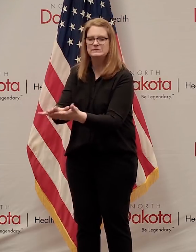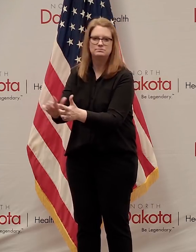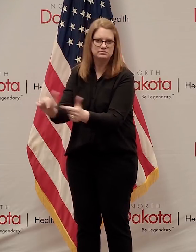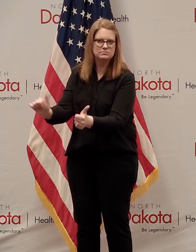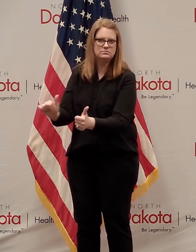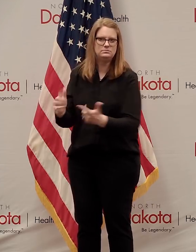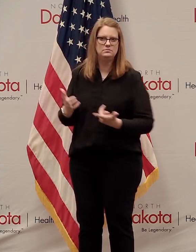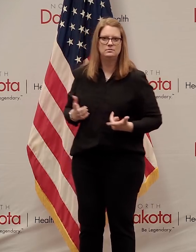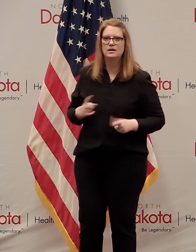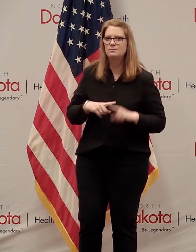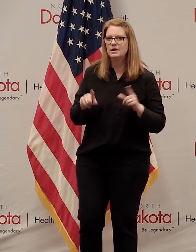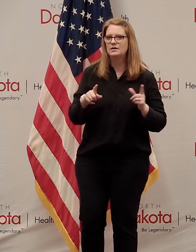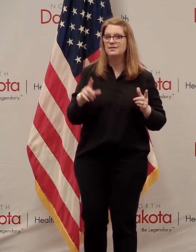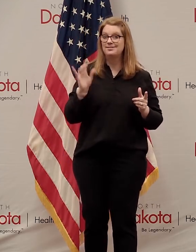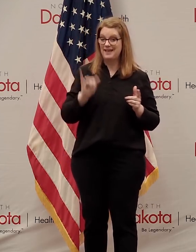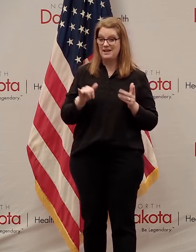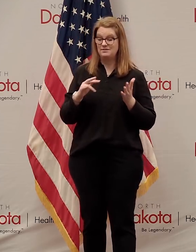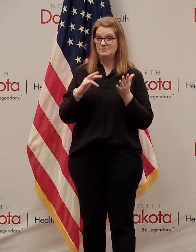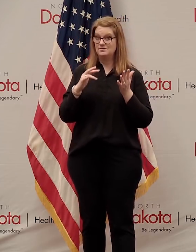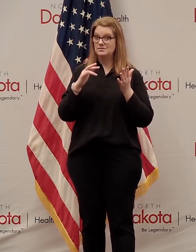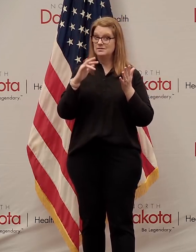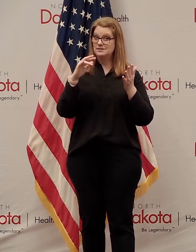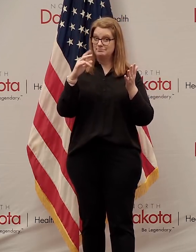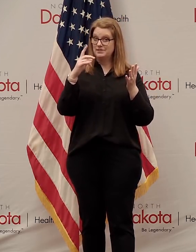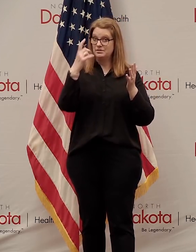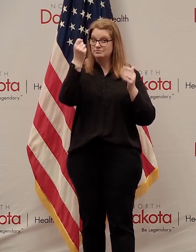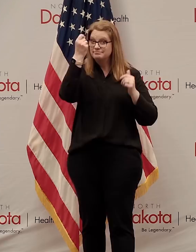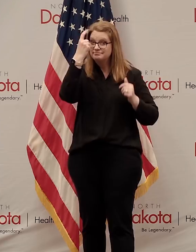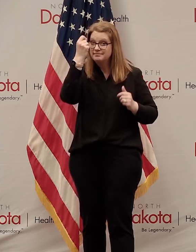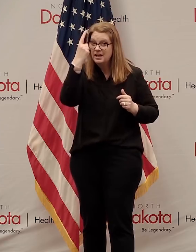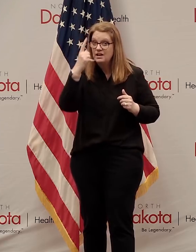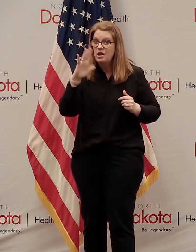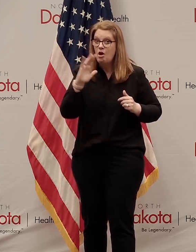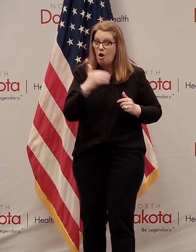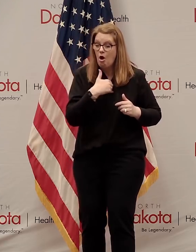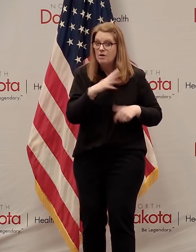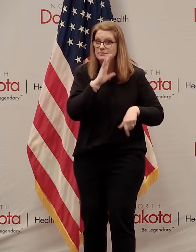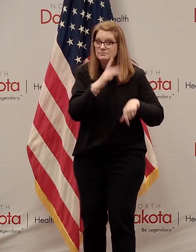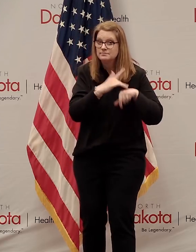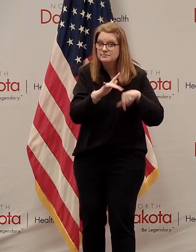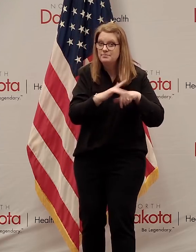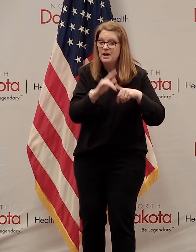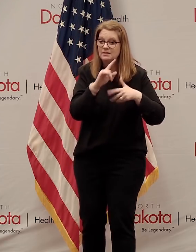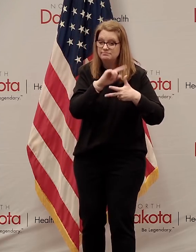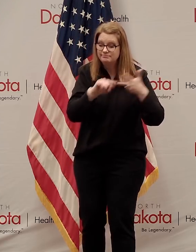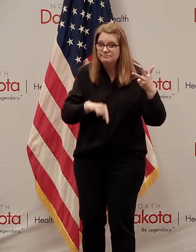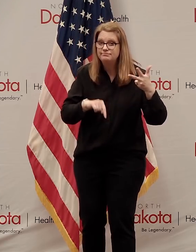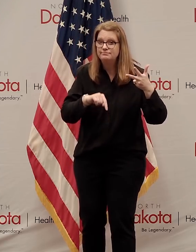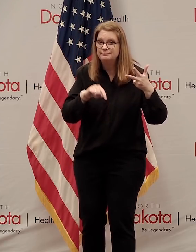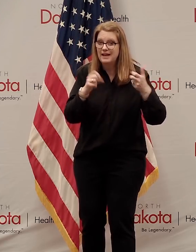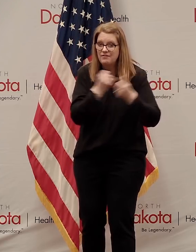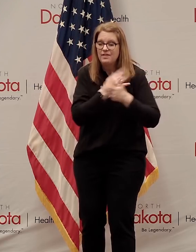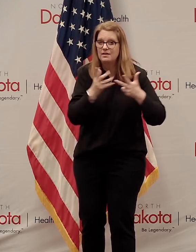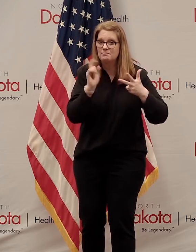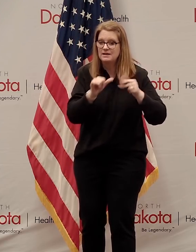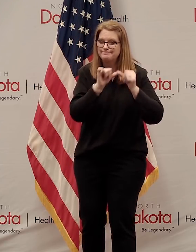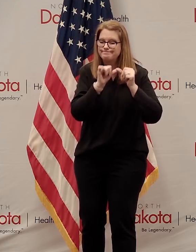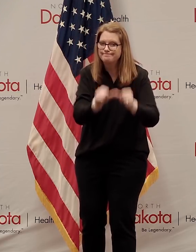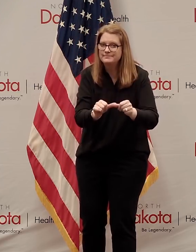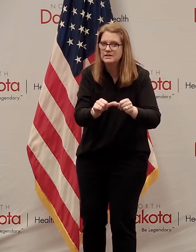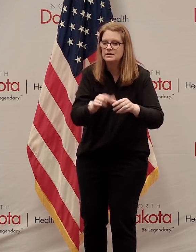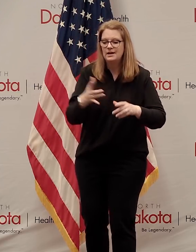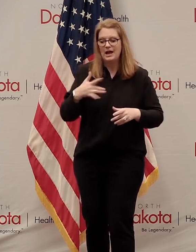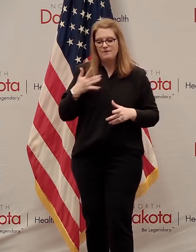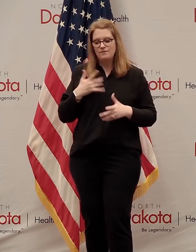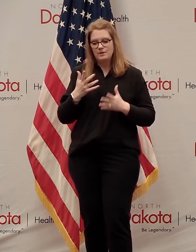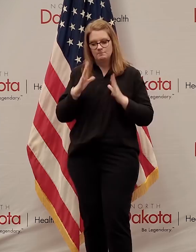that's assuming that our capability can keep up with this, with the virus. But I feel we've got the right foundation in place.